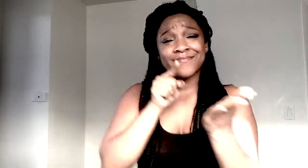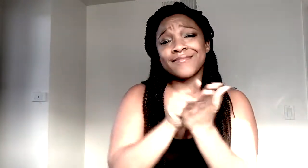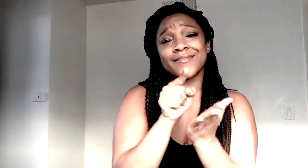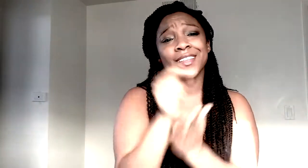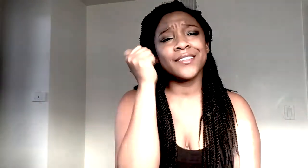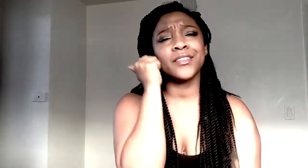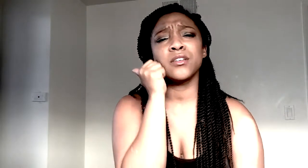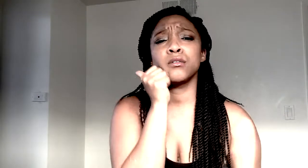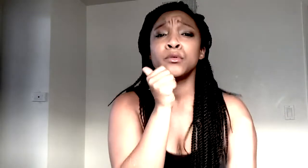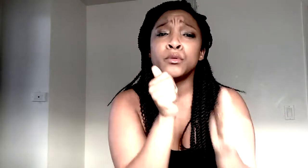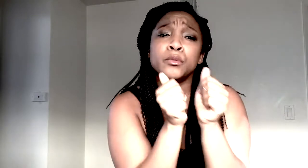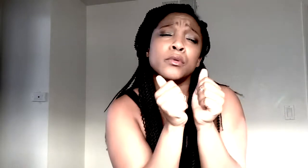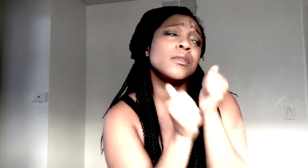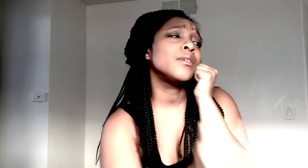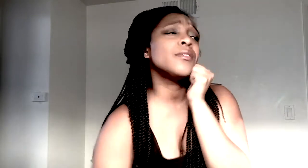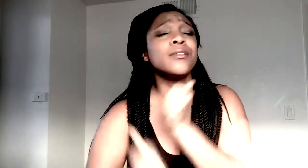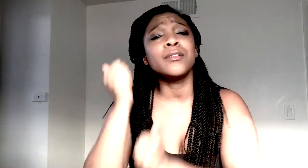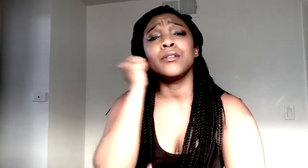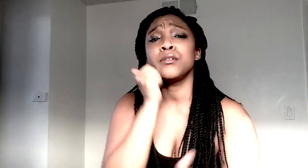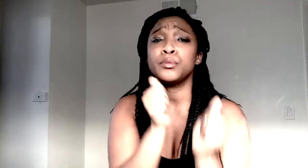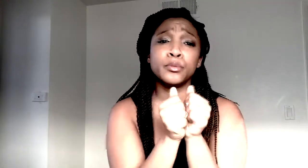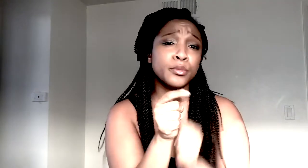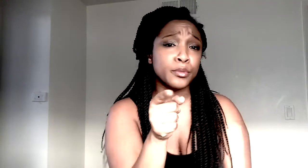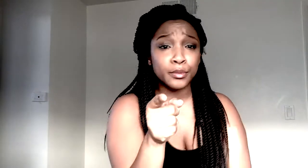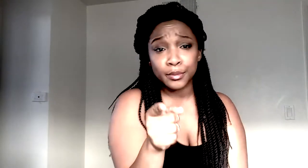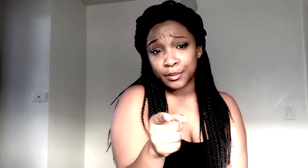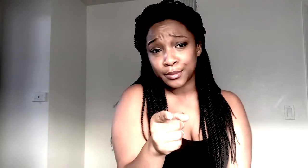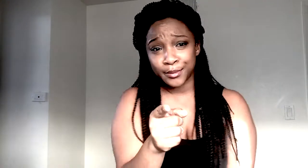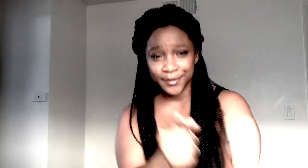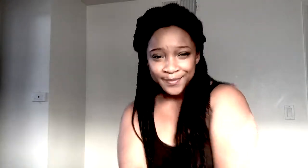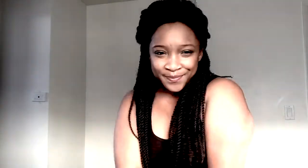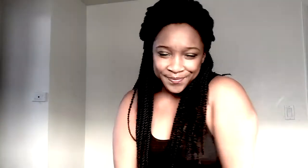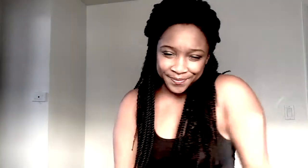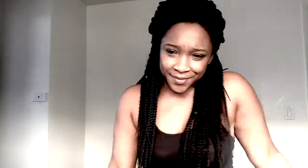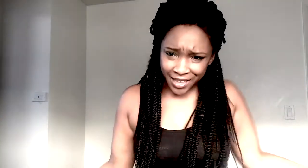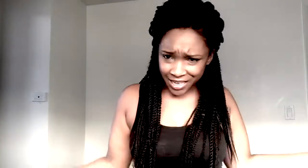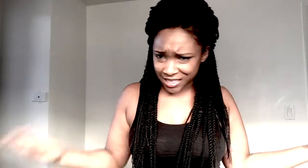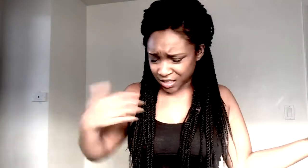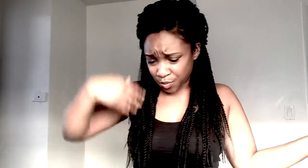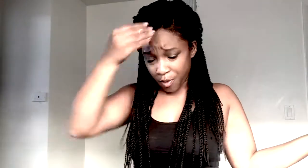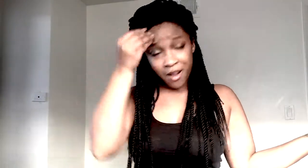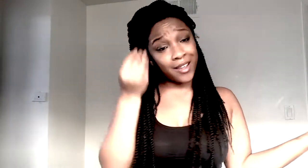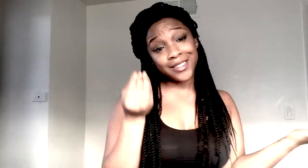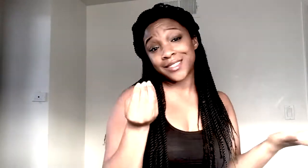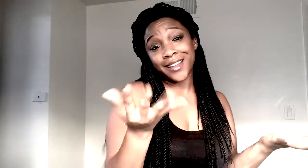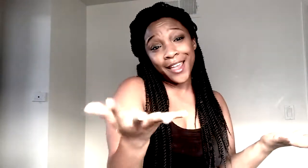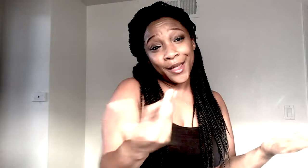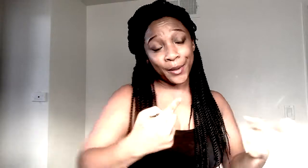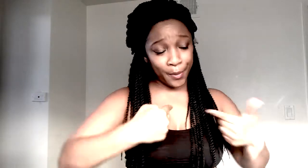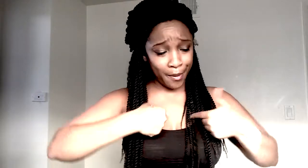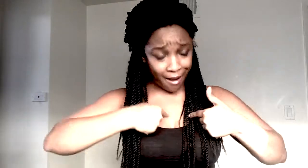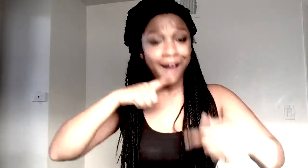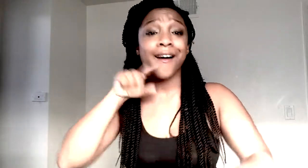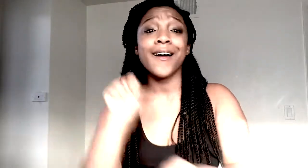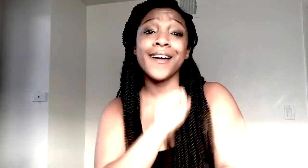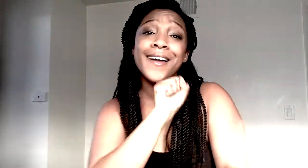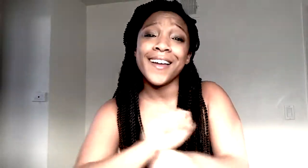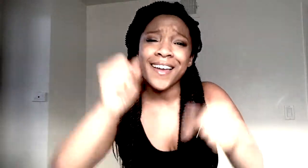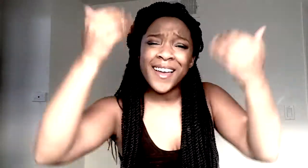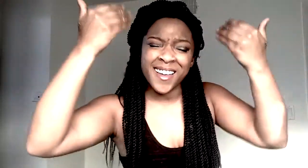in love with you every single day And I just wanna tell you I am